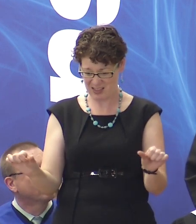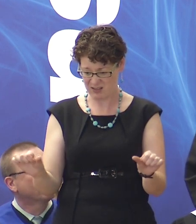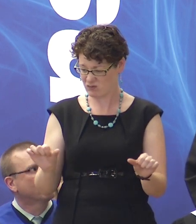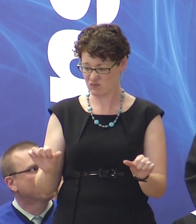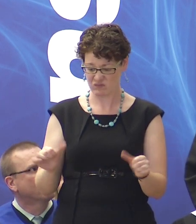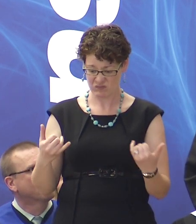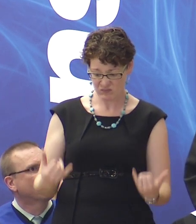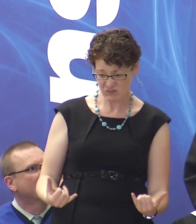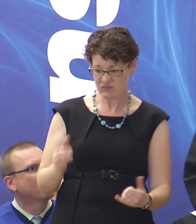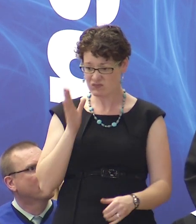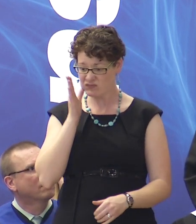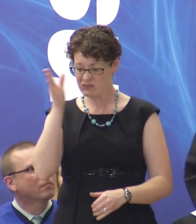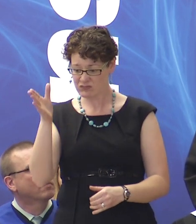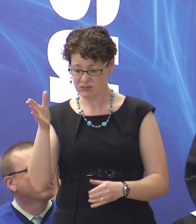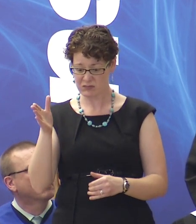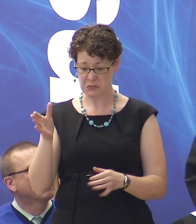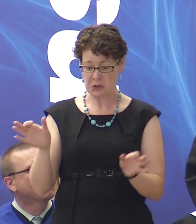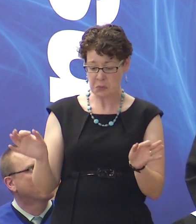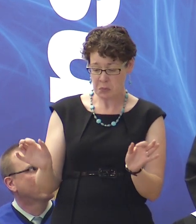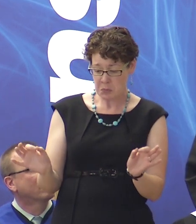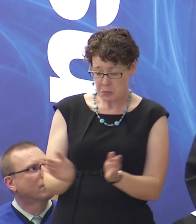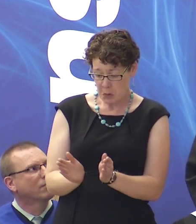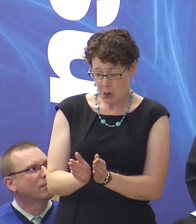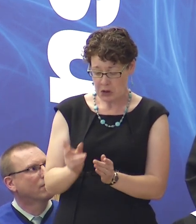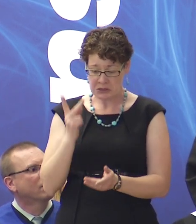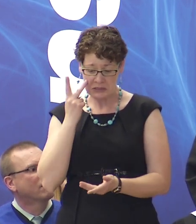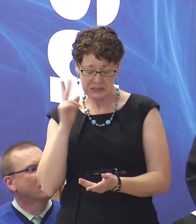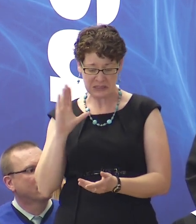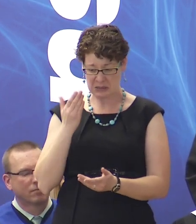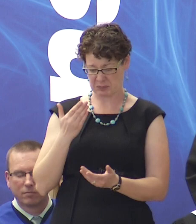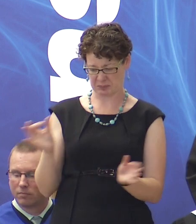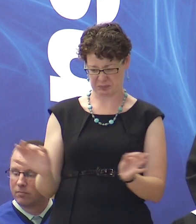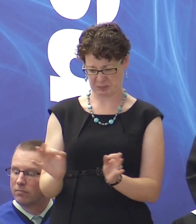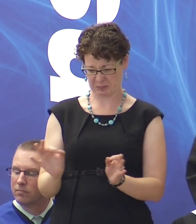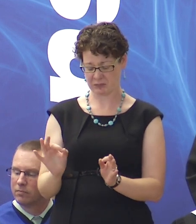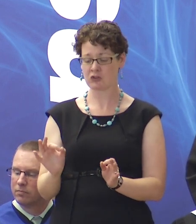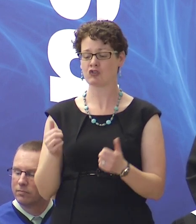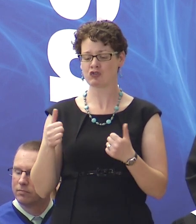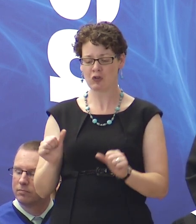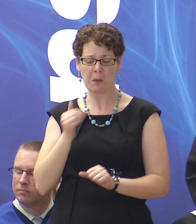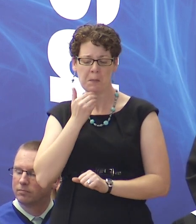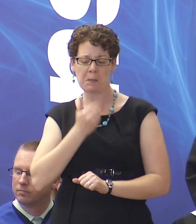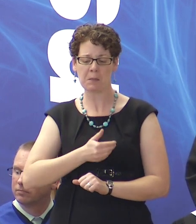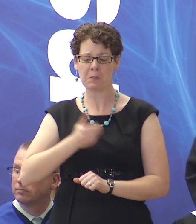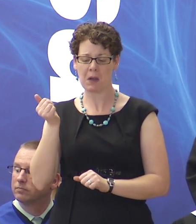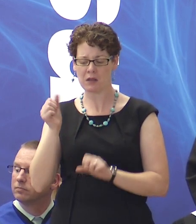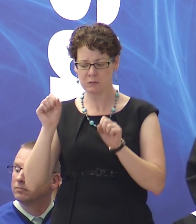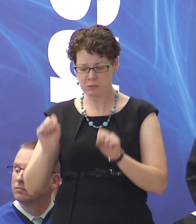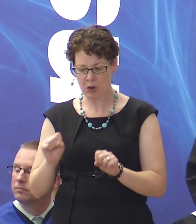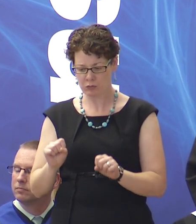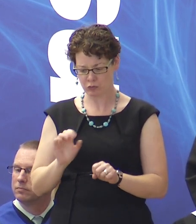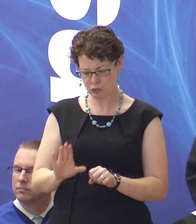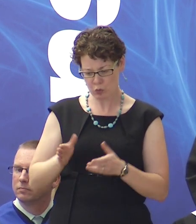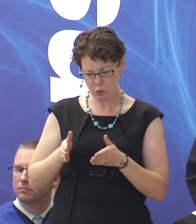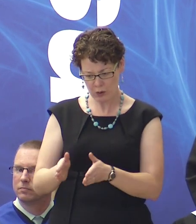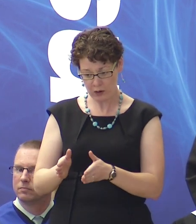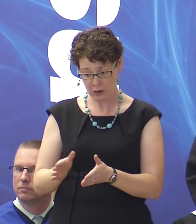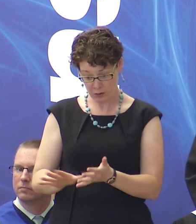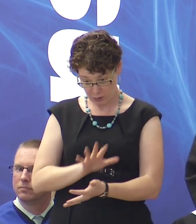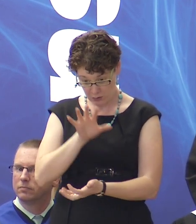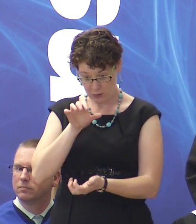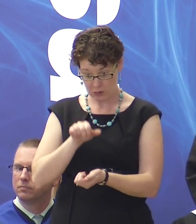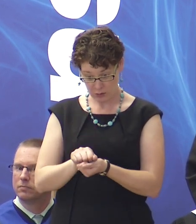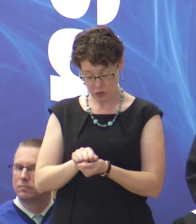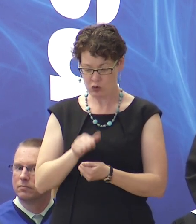No matter in your mind, if it seems small, insignificant, means nothing. Try to do it the best way that you can, and when you're done,